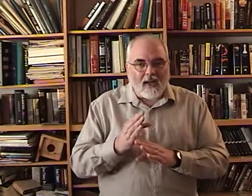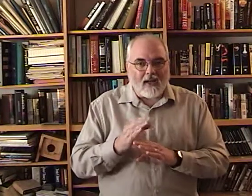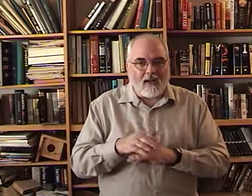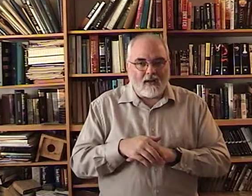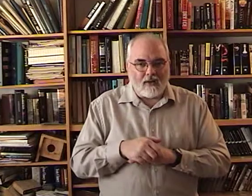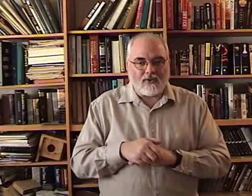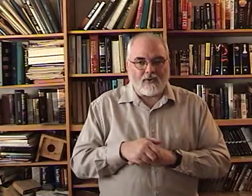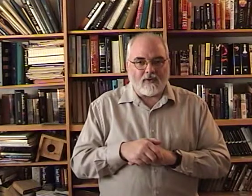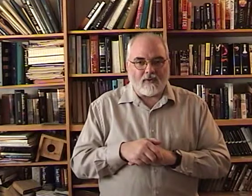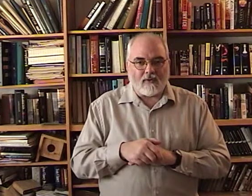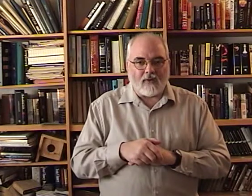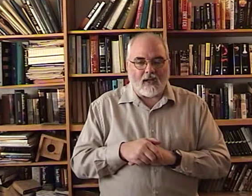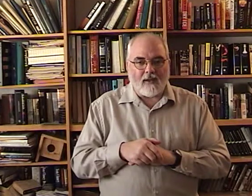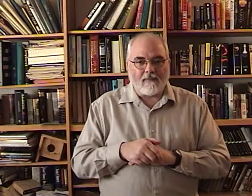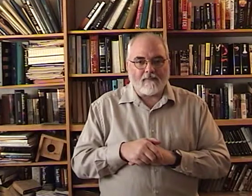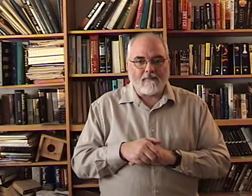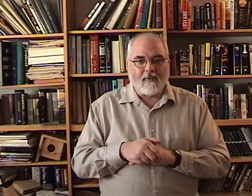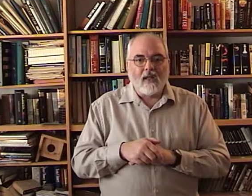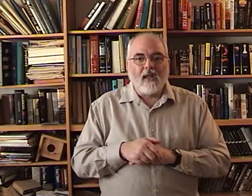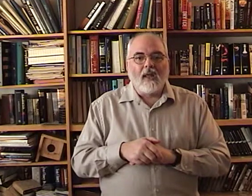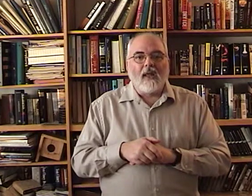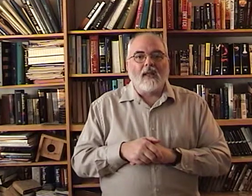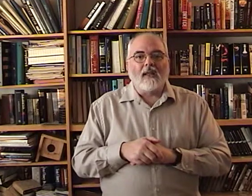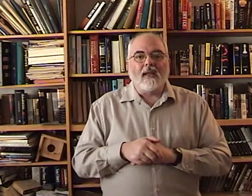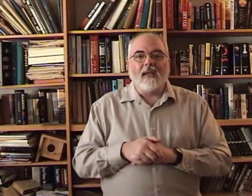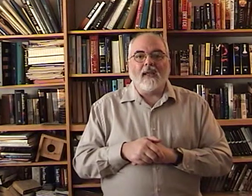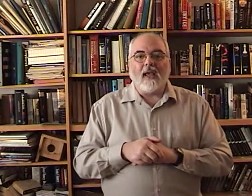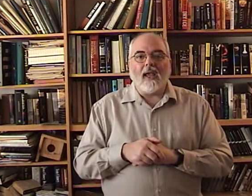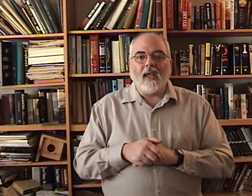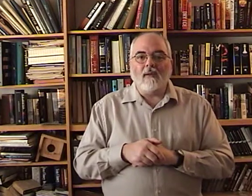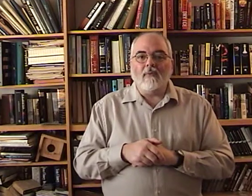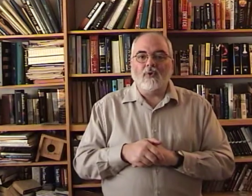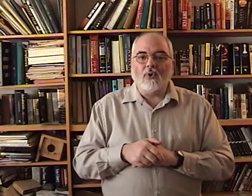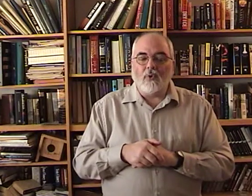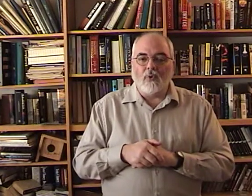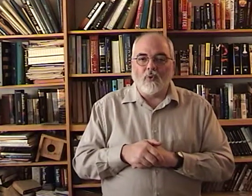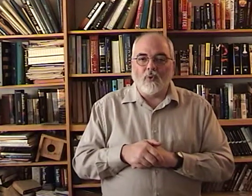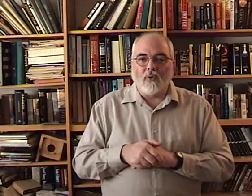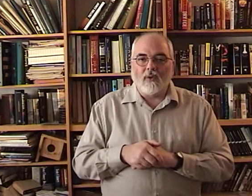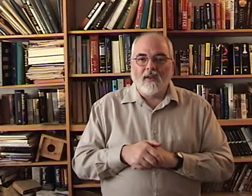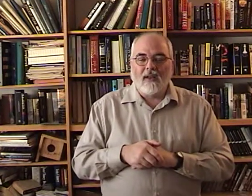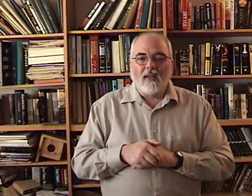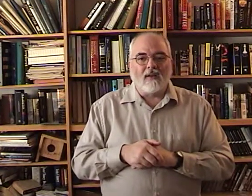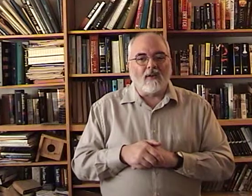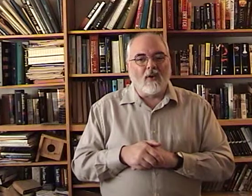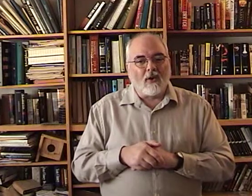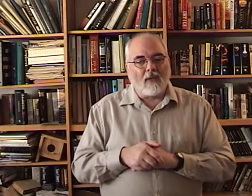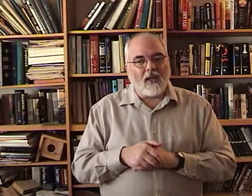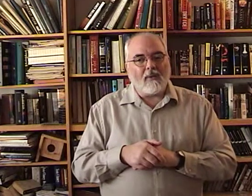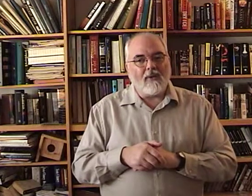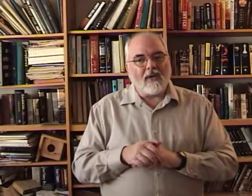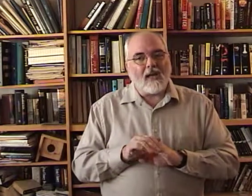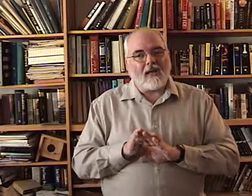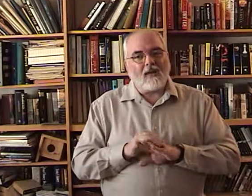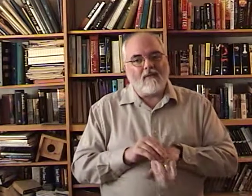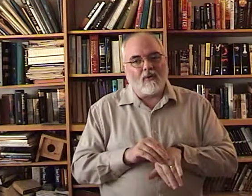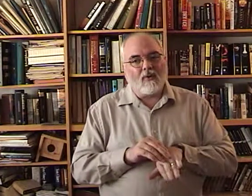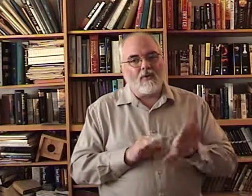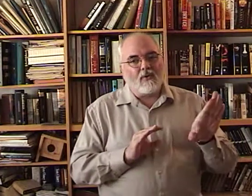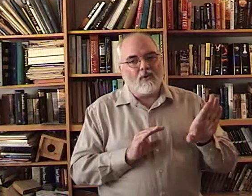English. Okay. He came to. Normally we would just kind of leave the word to